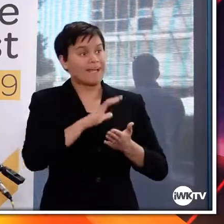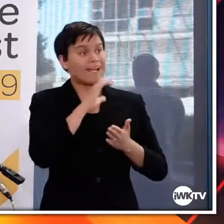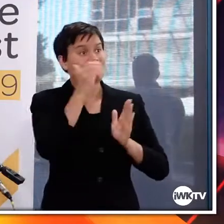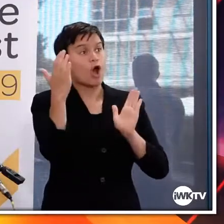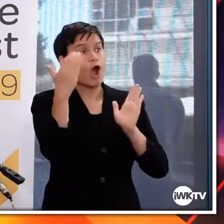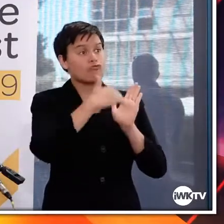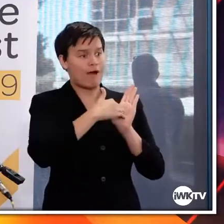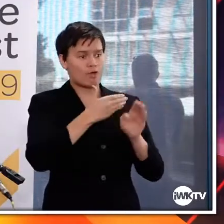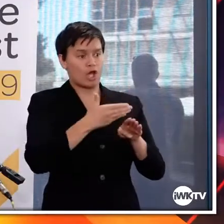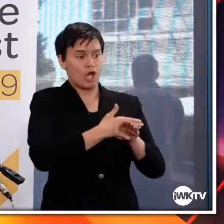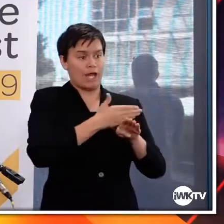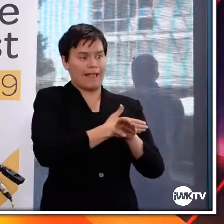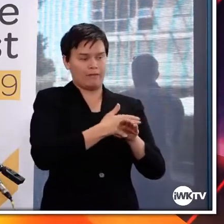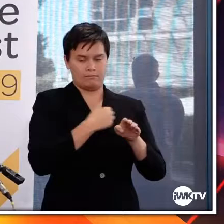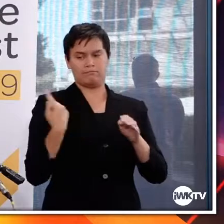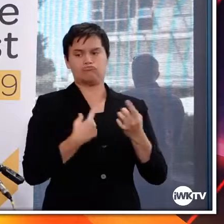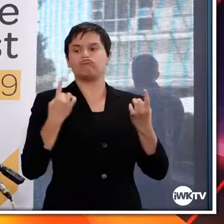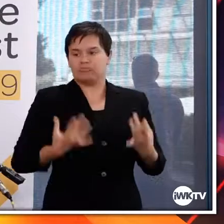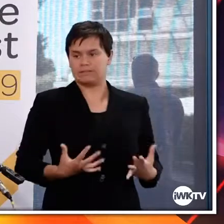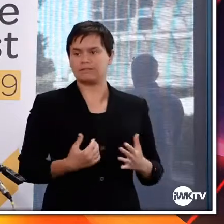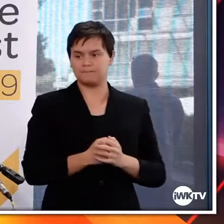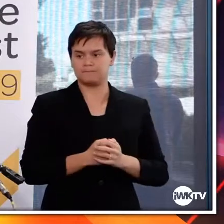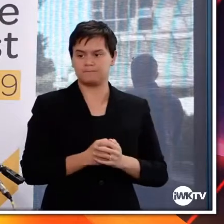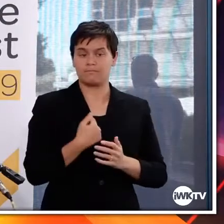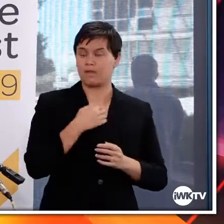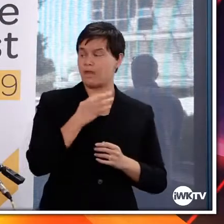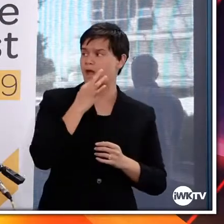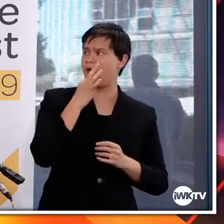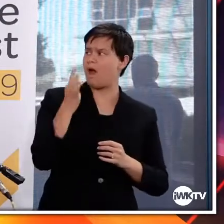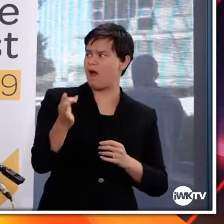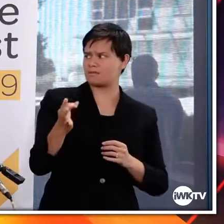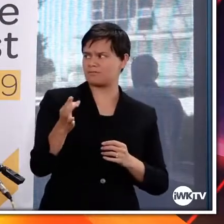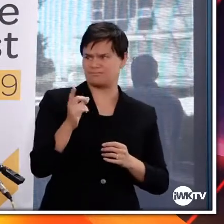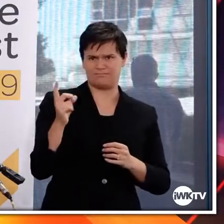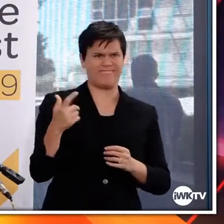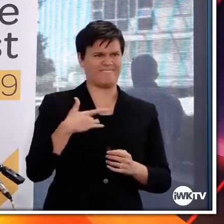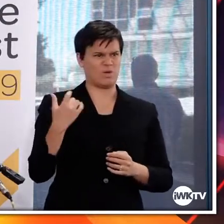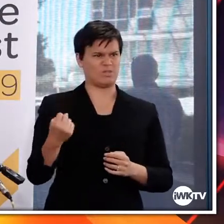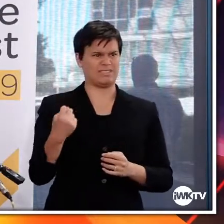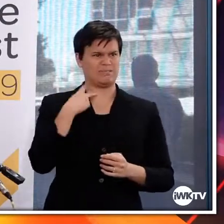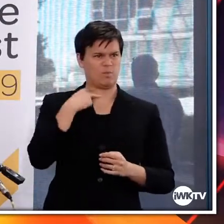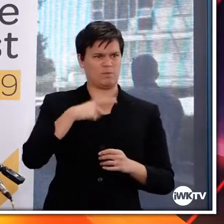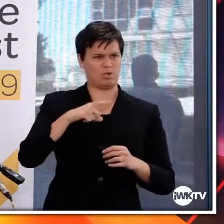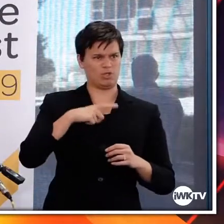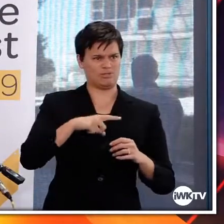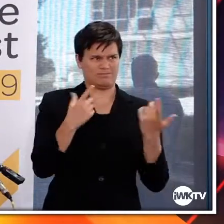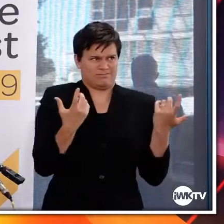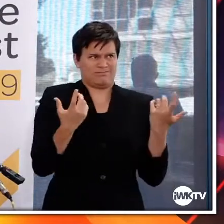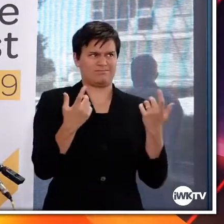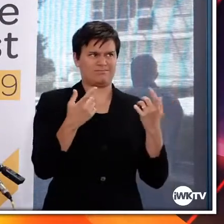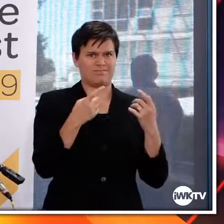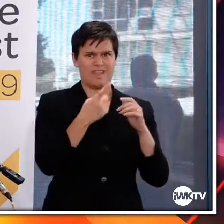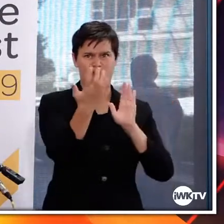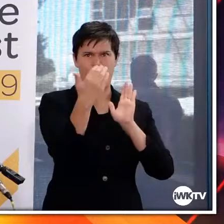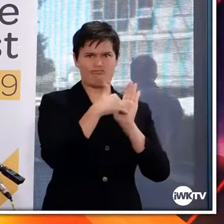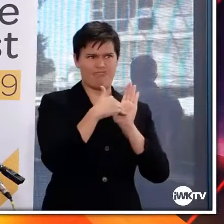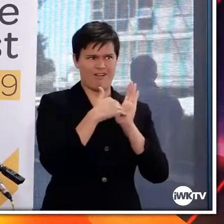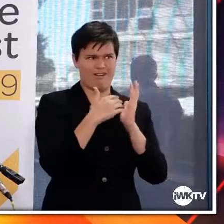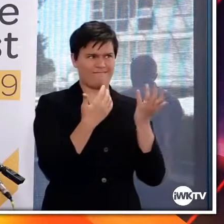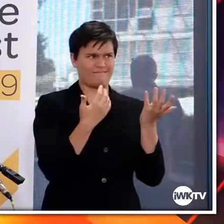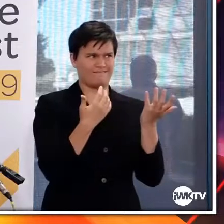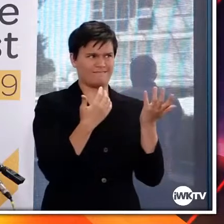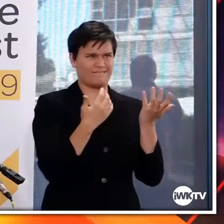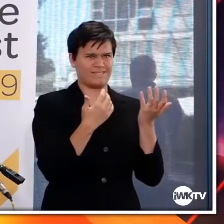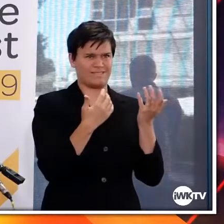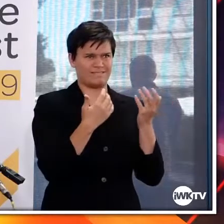than later in that quarter. How disappointed are you that it's just that small batch that's arriving first, that it's just for the water workers